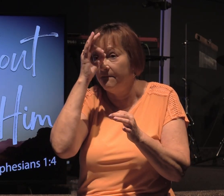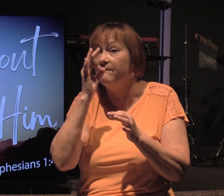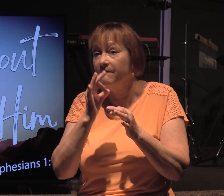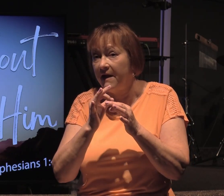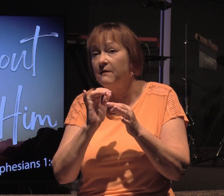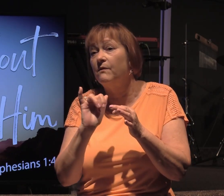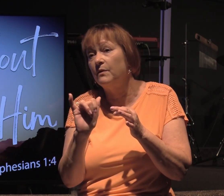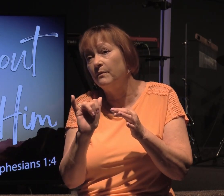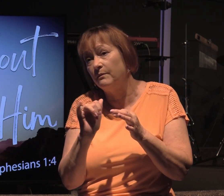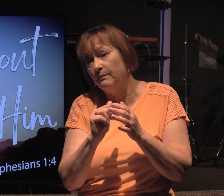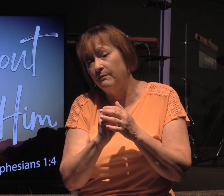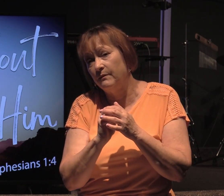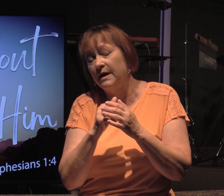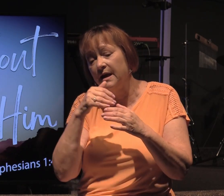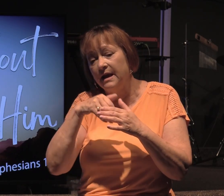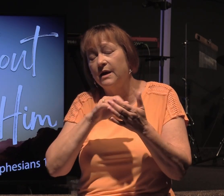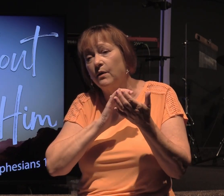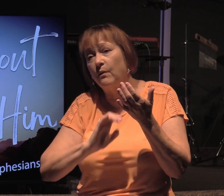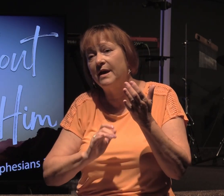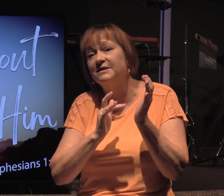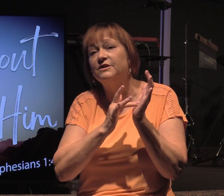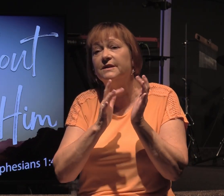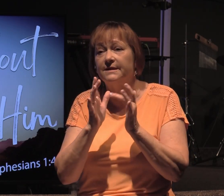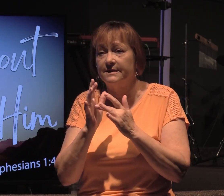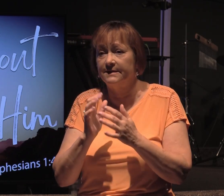in Christ Jesus.